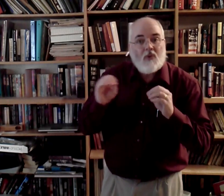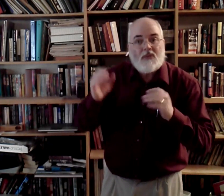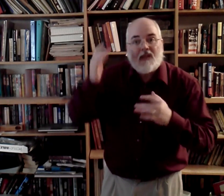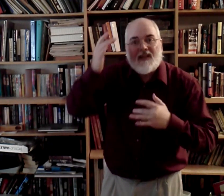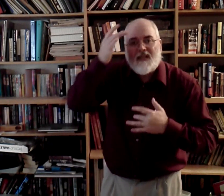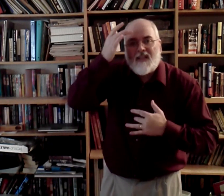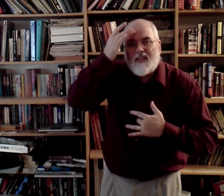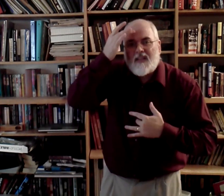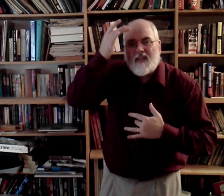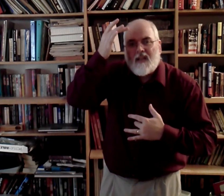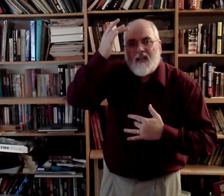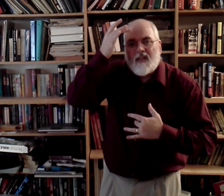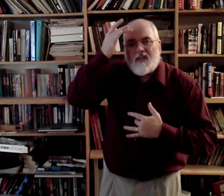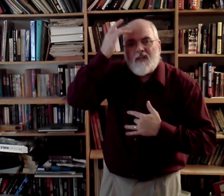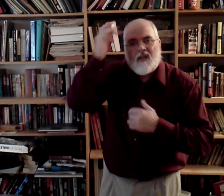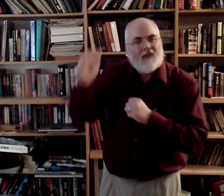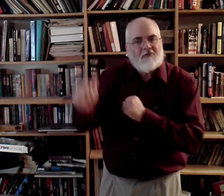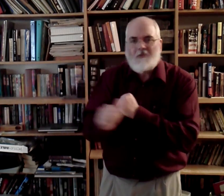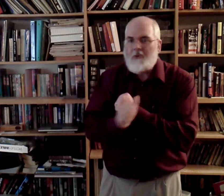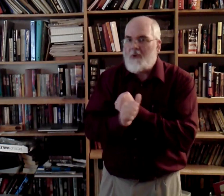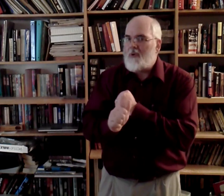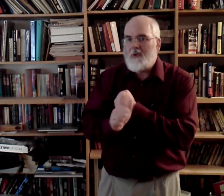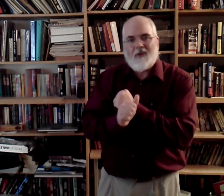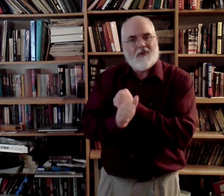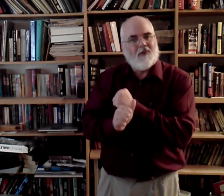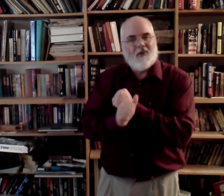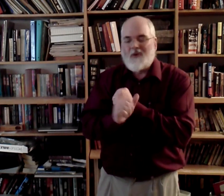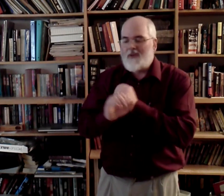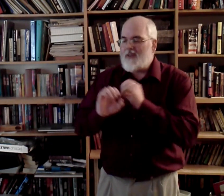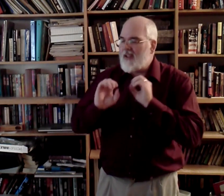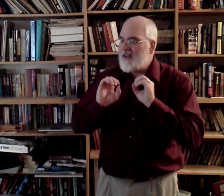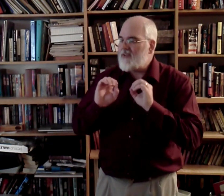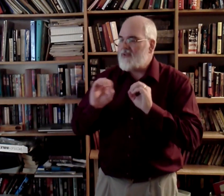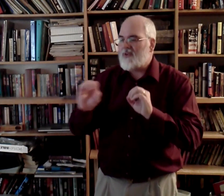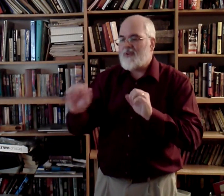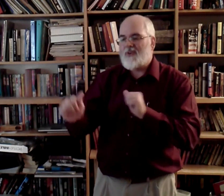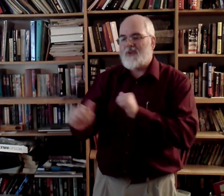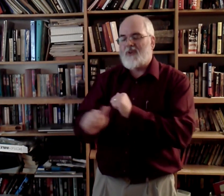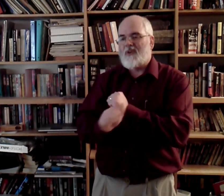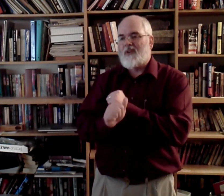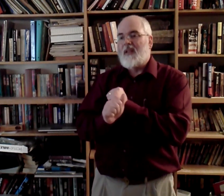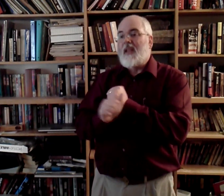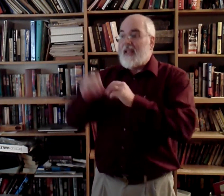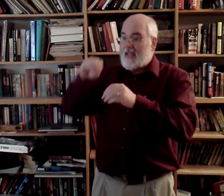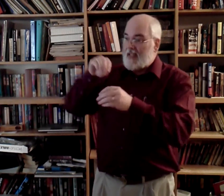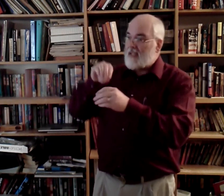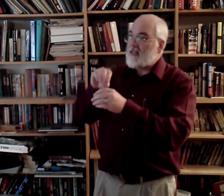sickness toil nor danger in